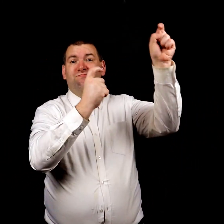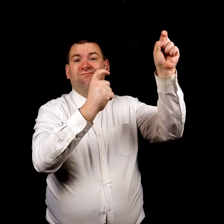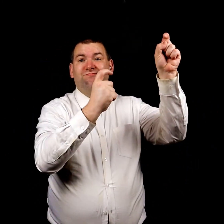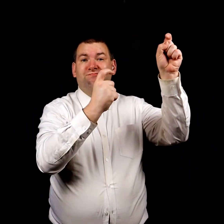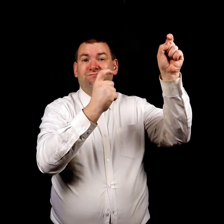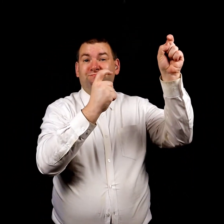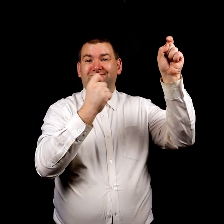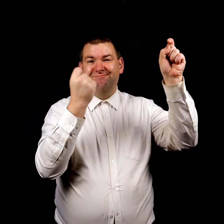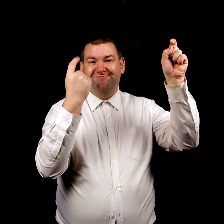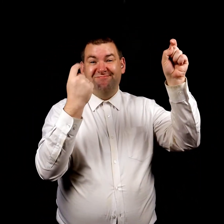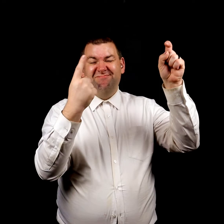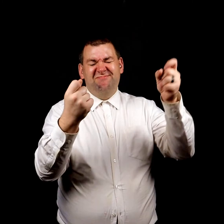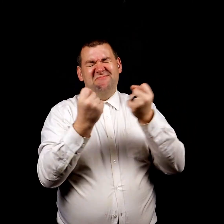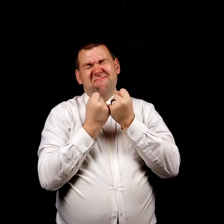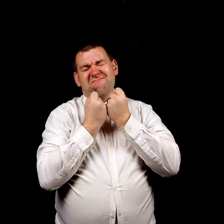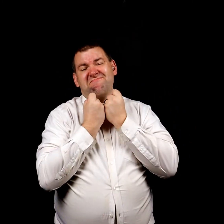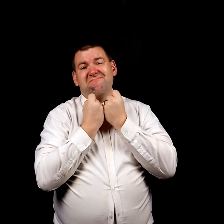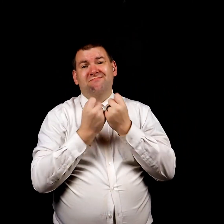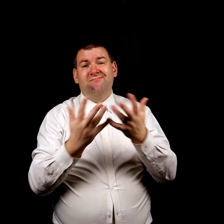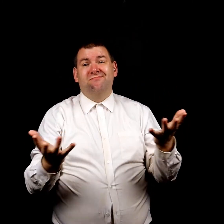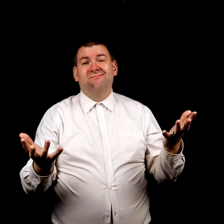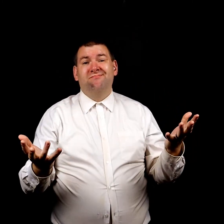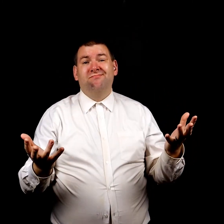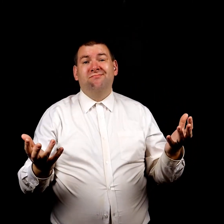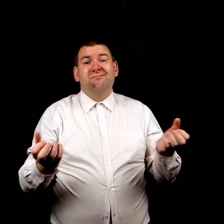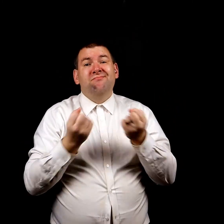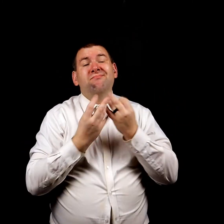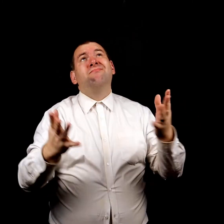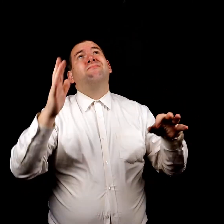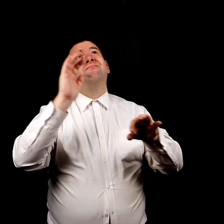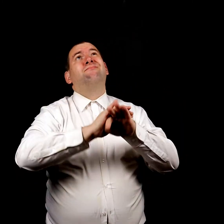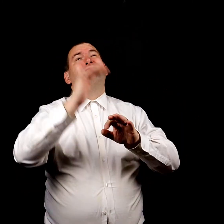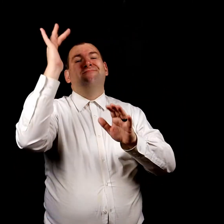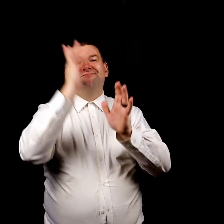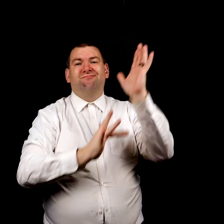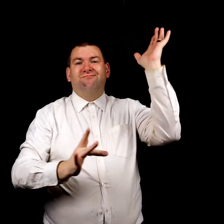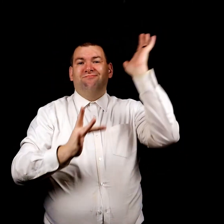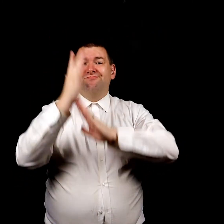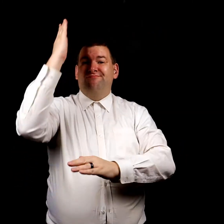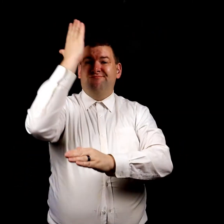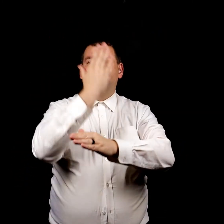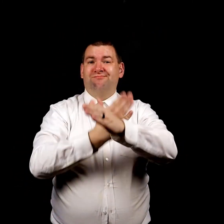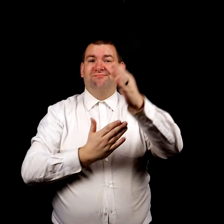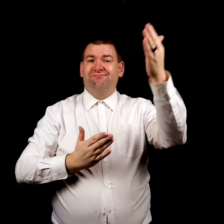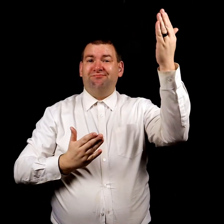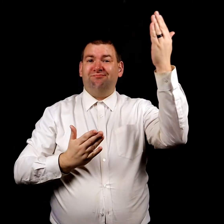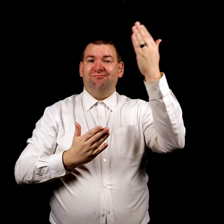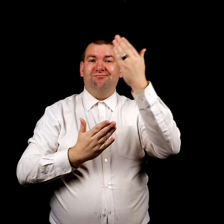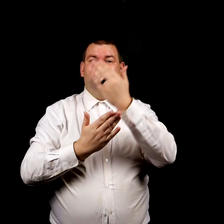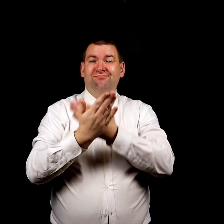to give. You can fall apart, fall into His arms.